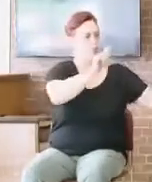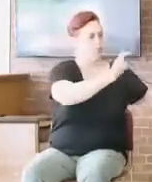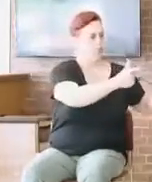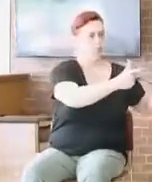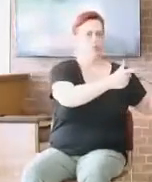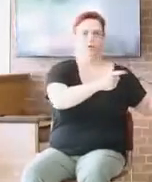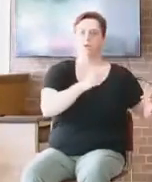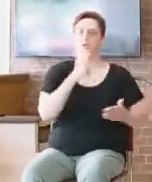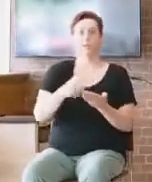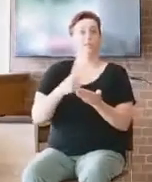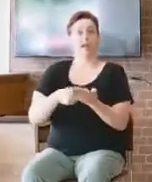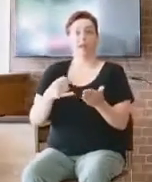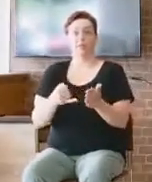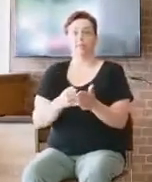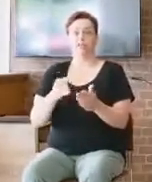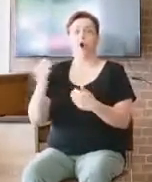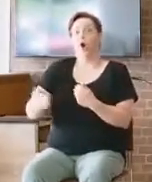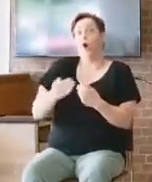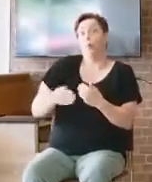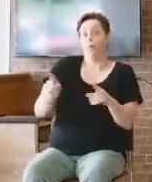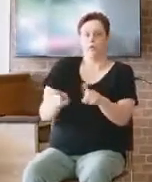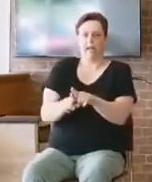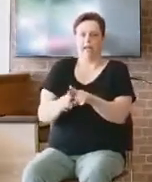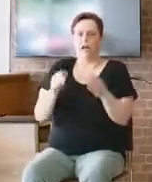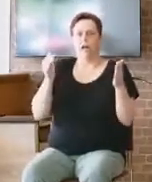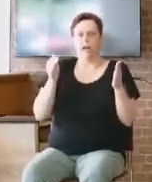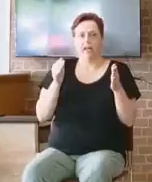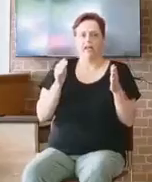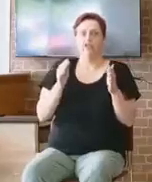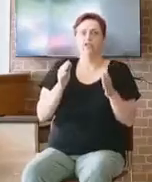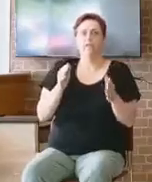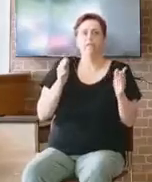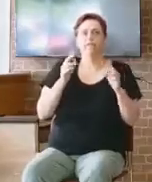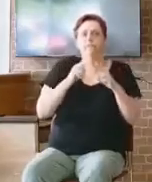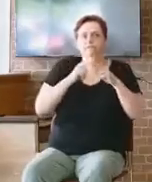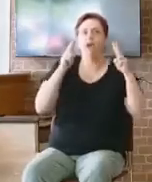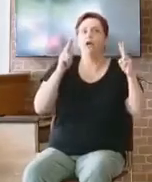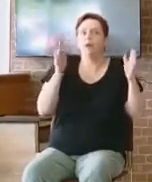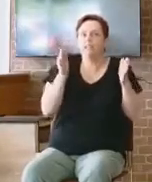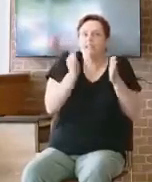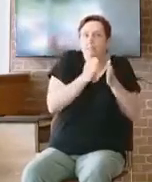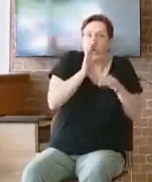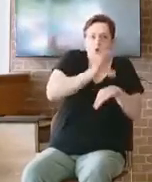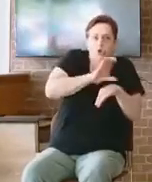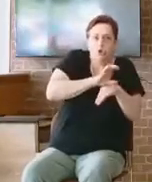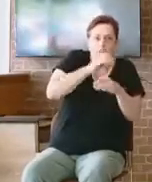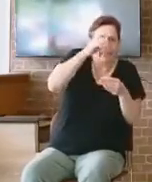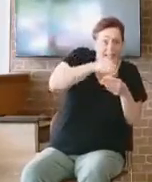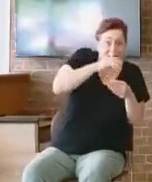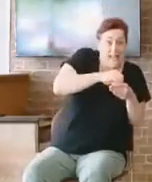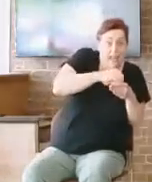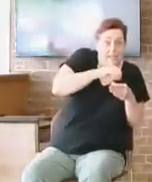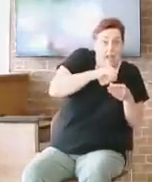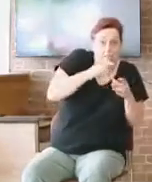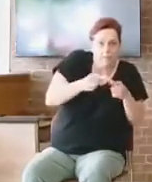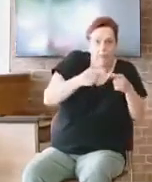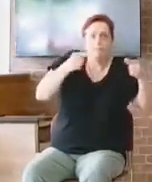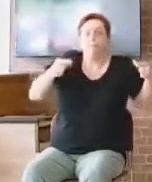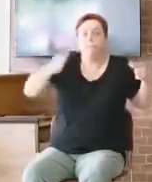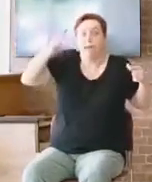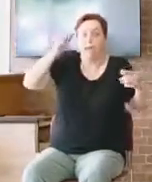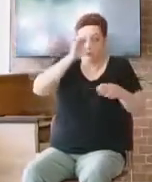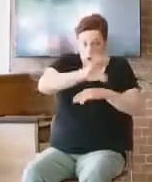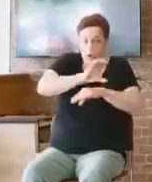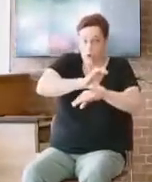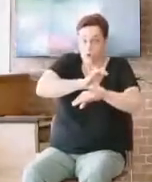own. And then people are no longer accepted amongst those cliques. It's like, well, we got our personal clique and we can't have any more people come with us. You